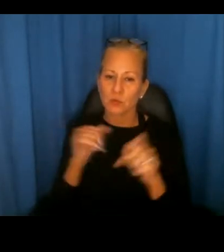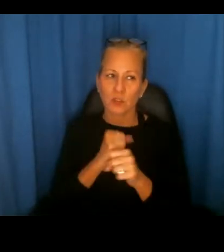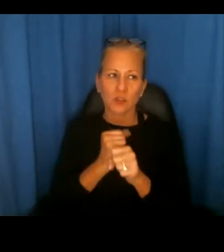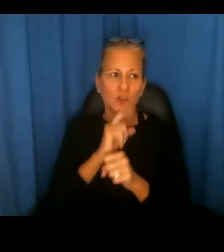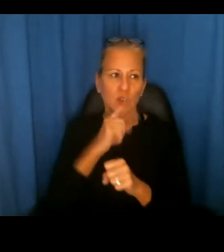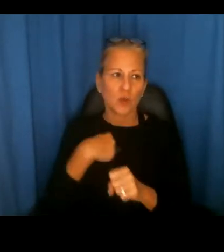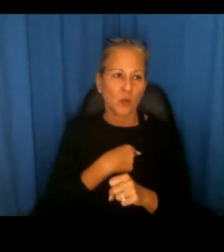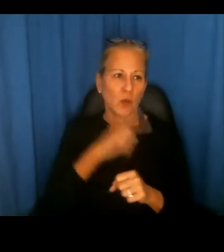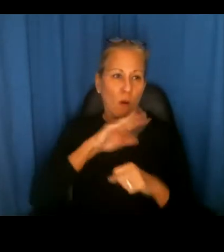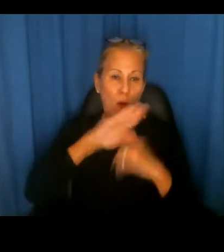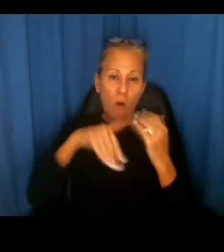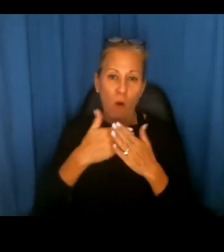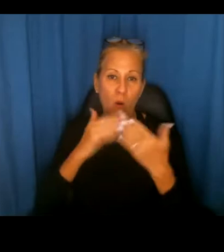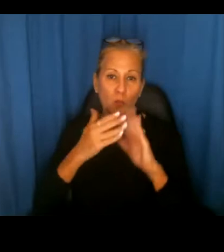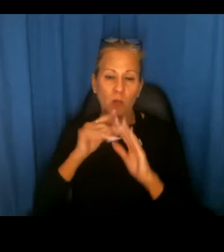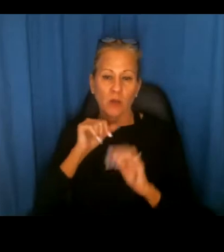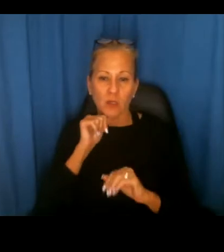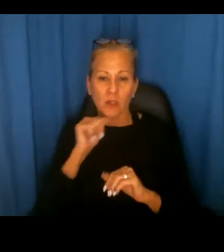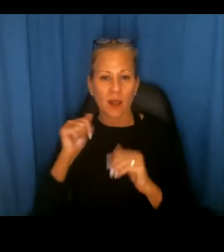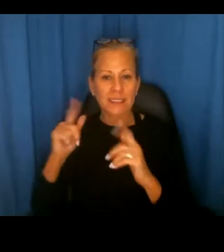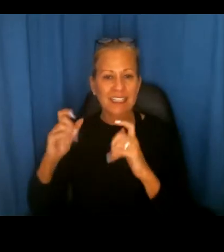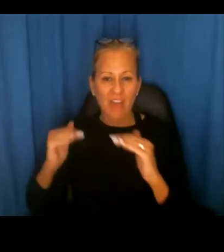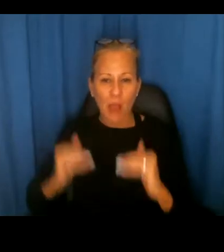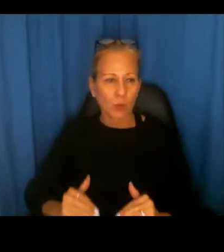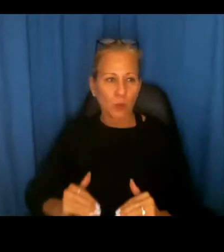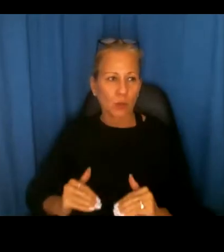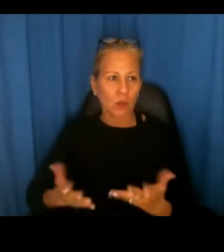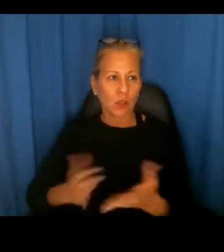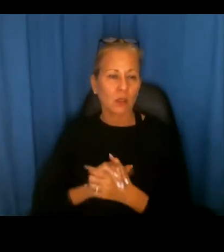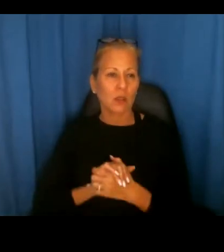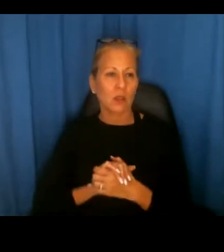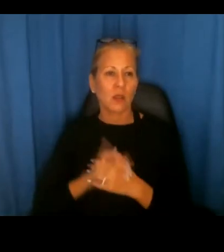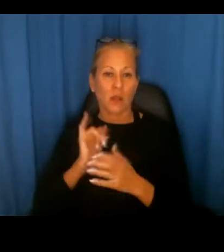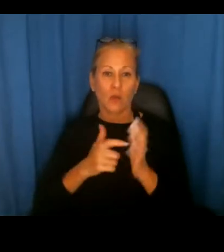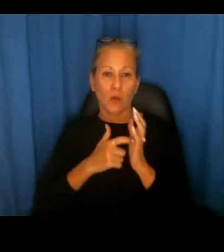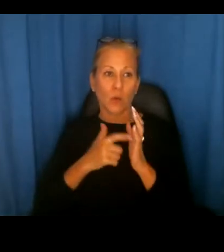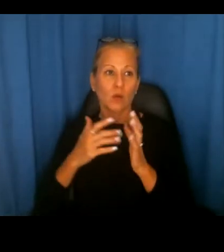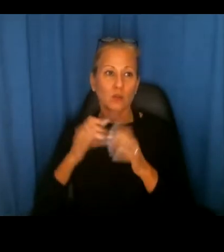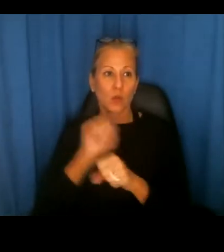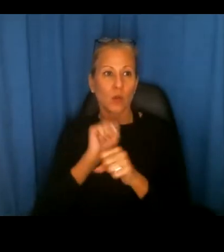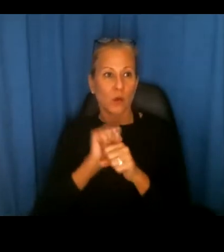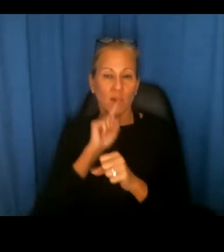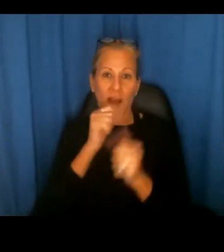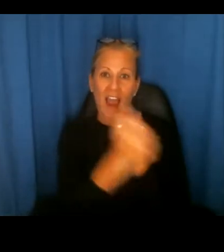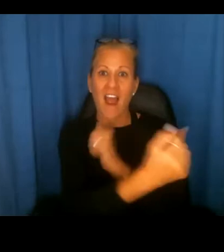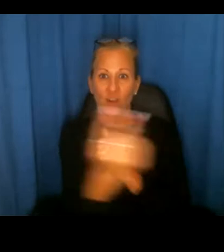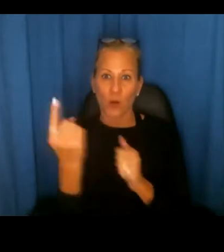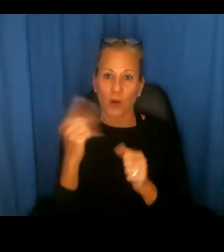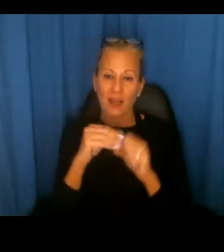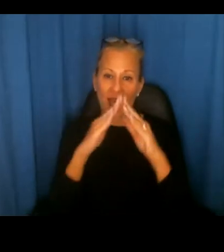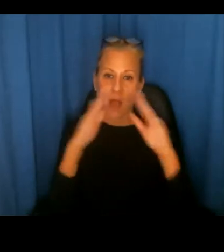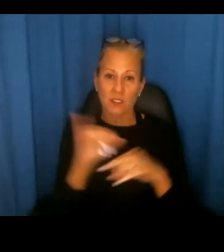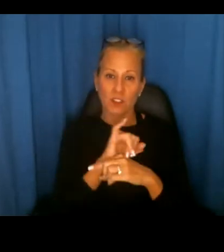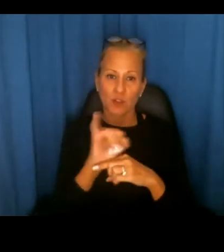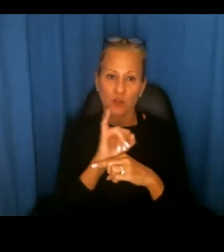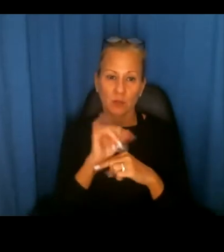whole communities aren't being devalued. And that requires, uh, the work of, um, really everyone in the housing industry. It